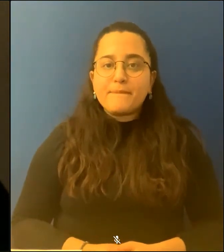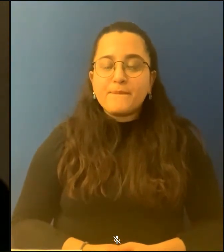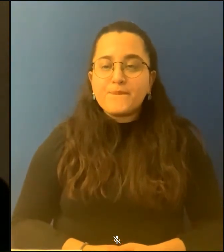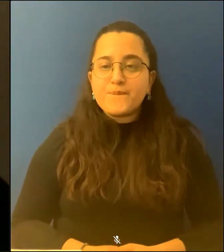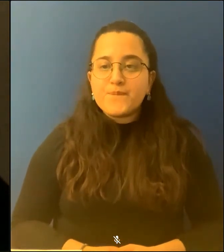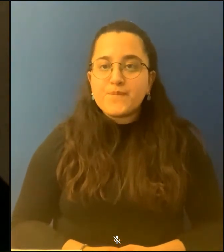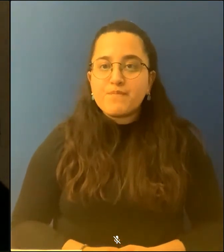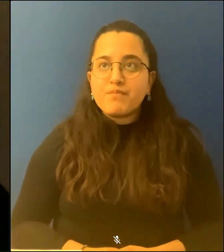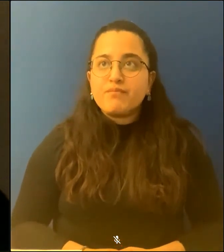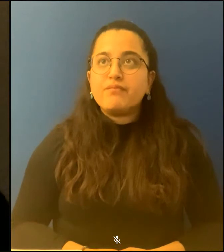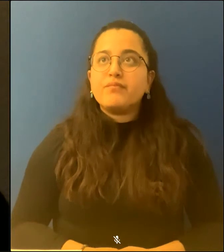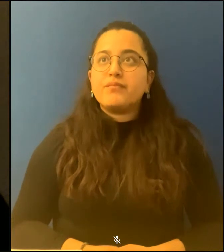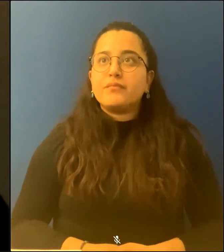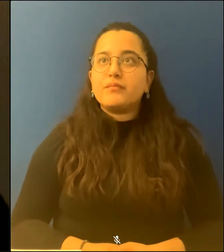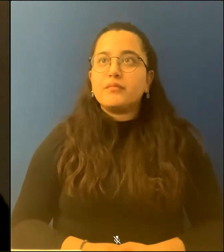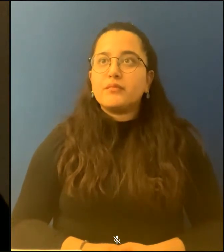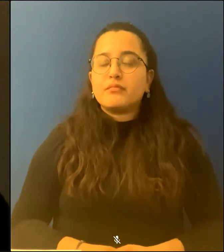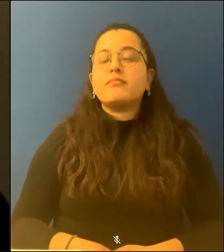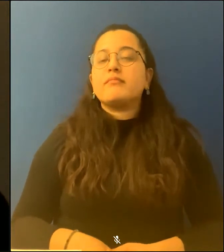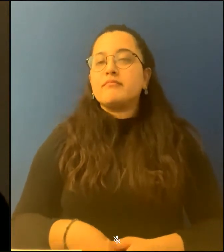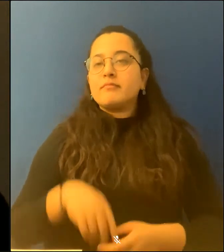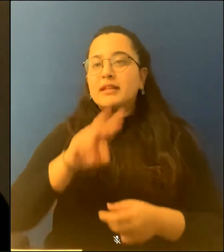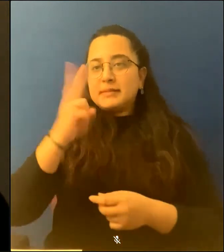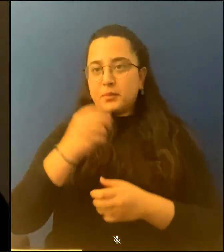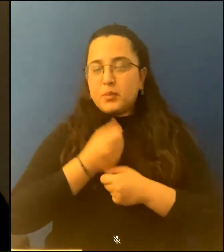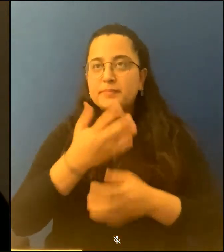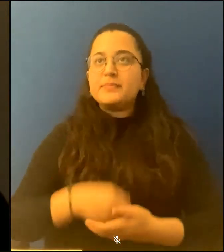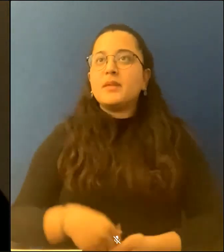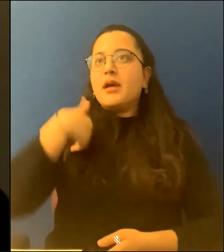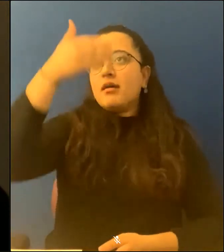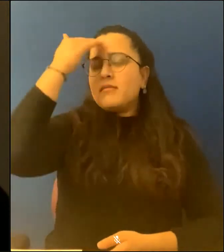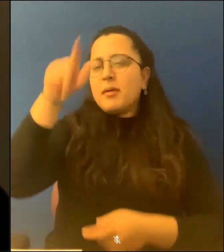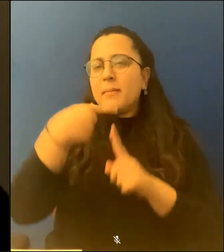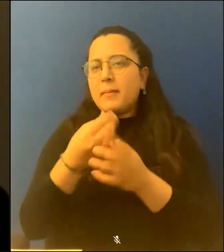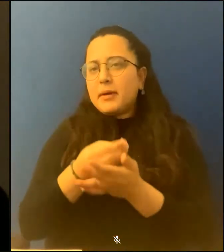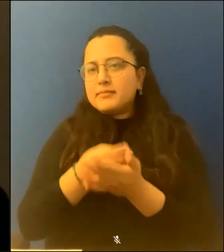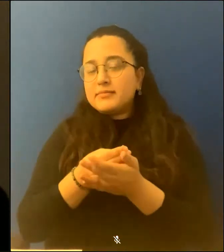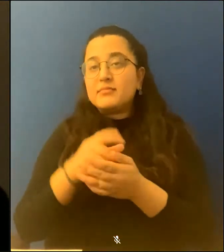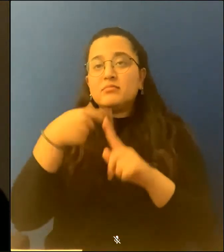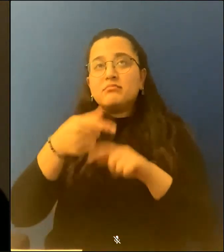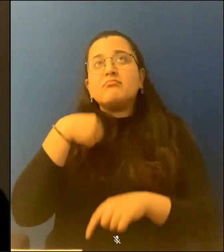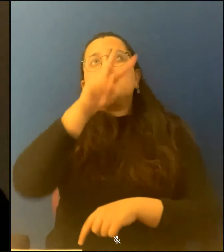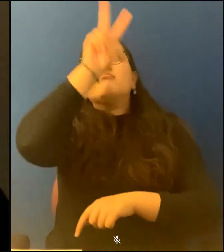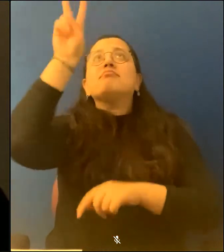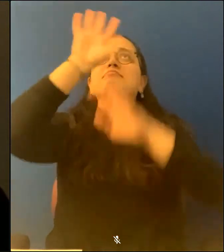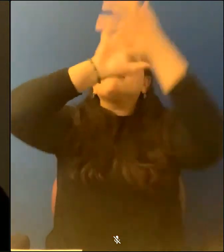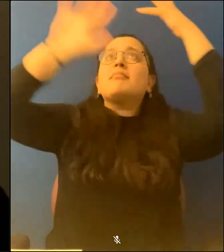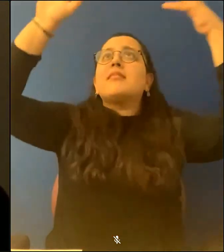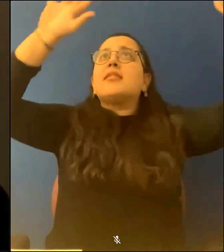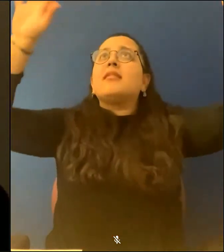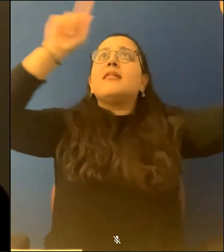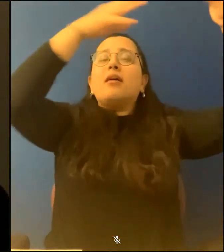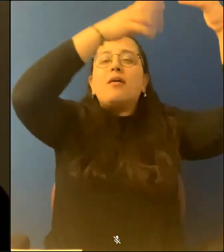I forget about money watching the clouds over 8th and Ingraham, the clouds a reuvald-colored